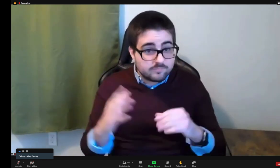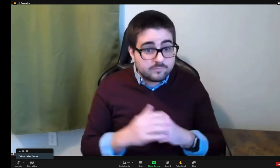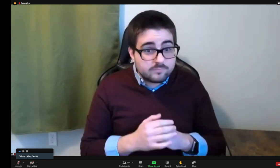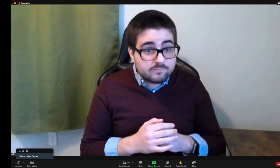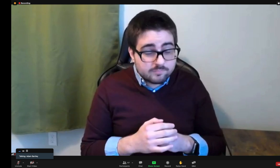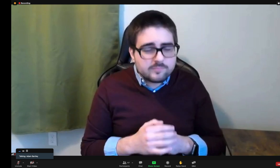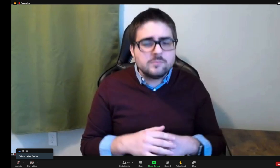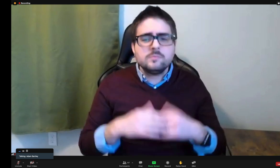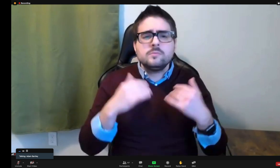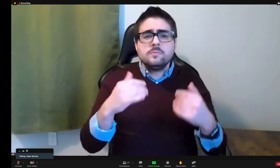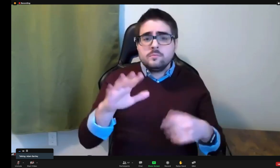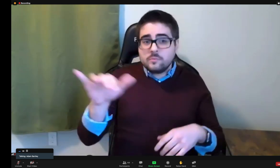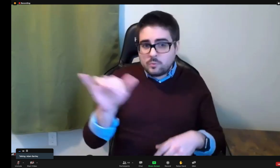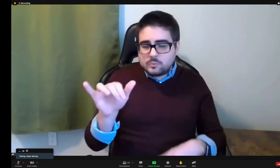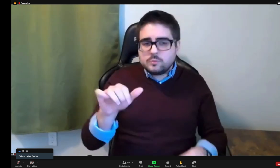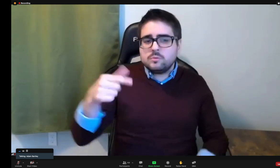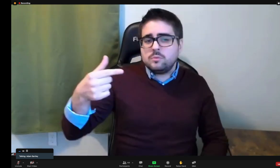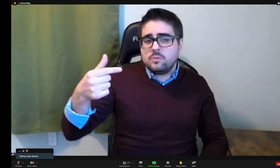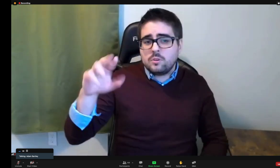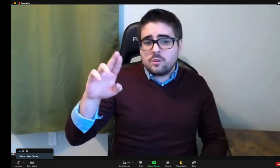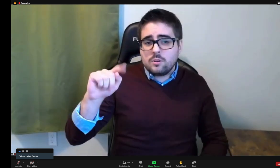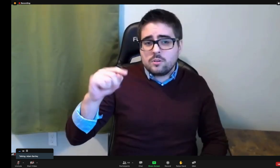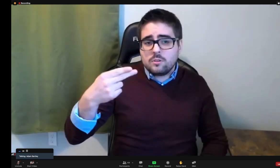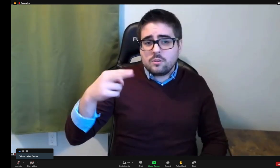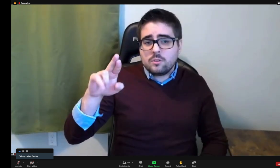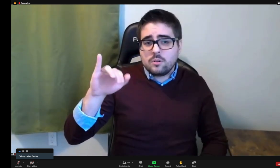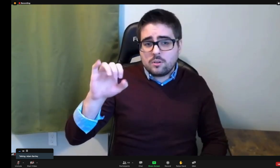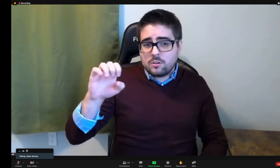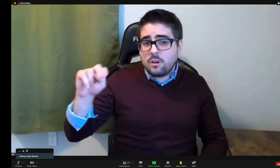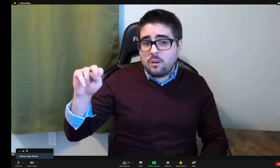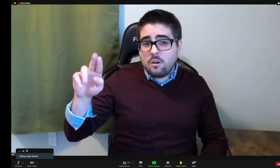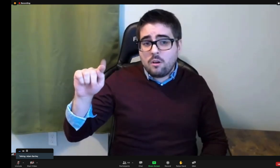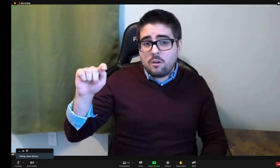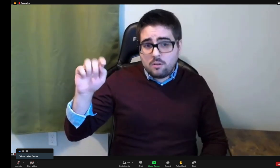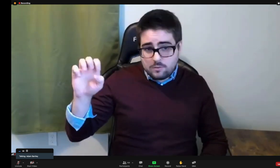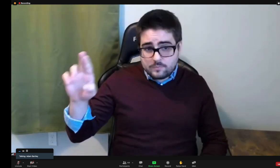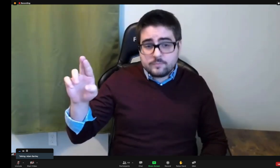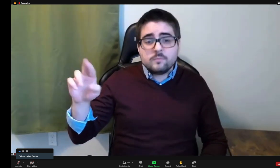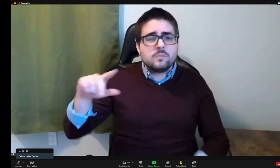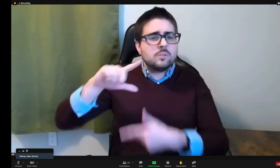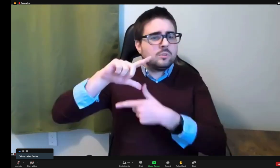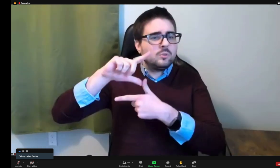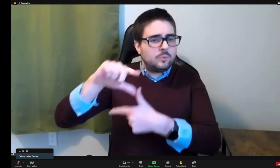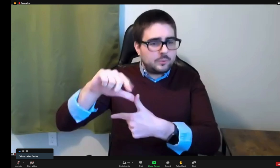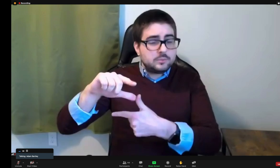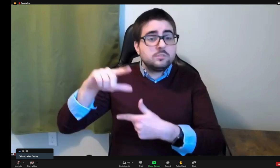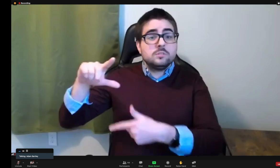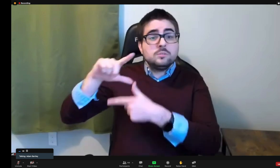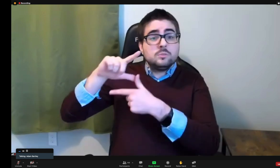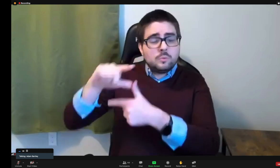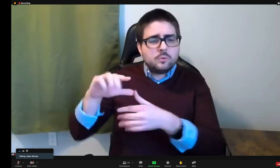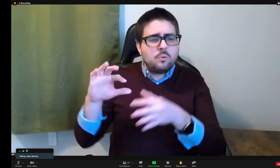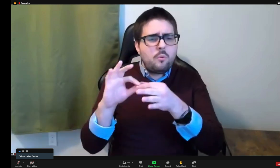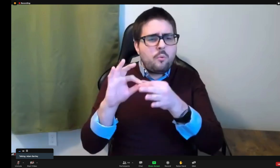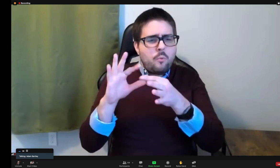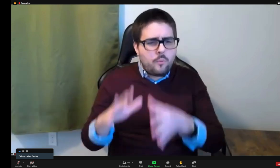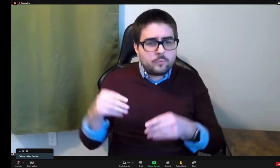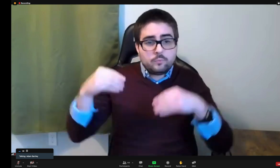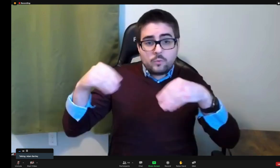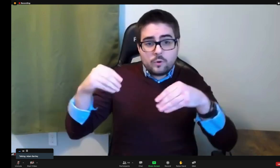already asked a number of questions and gotten a pre-recorded version of that. We have Guthrie Nutter, who was the